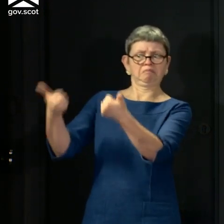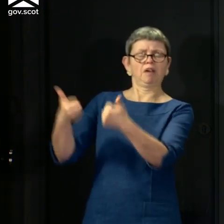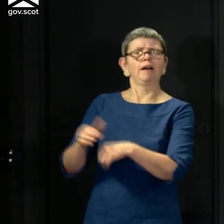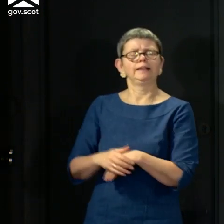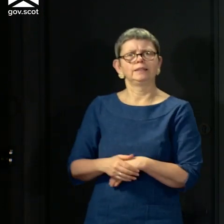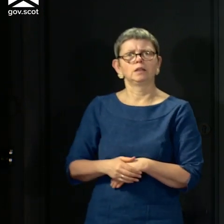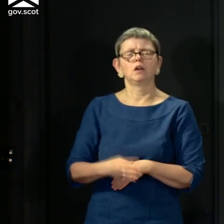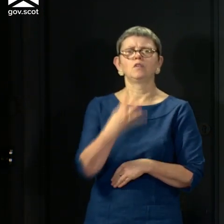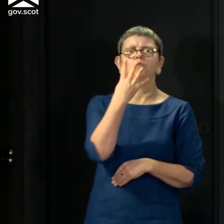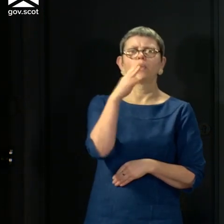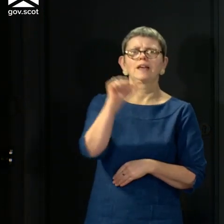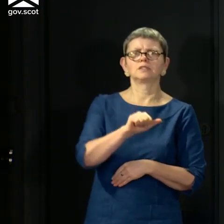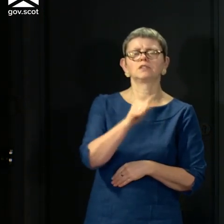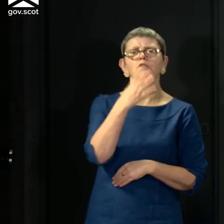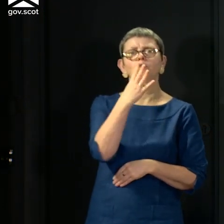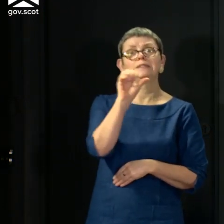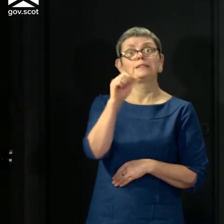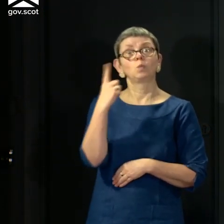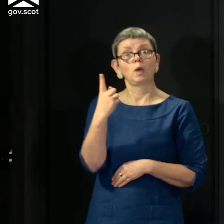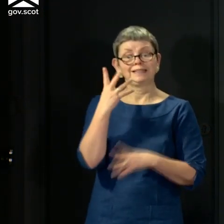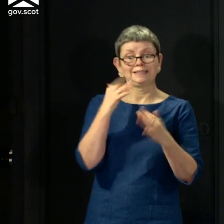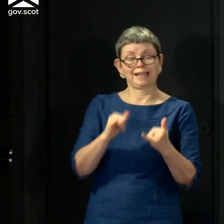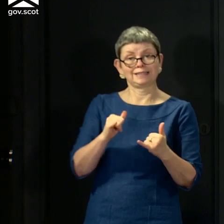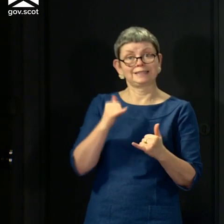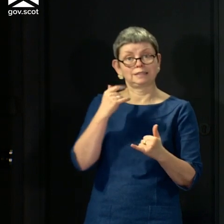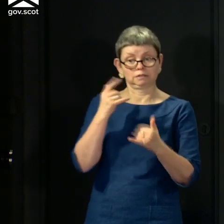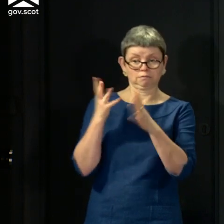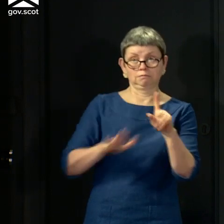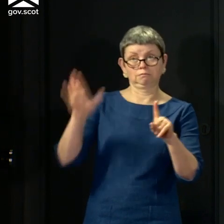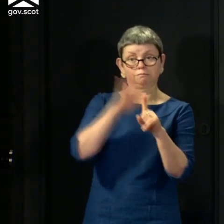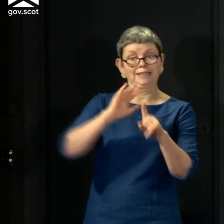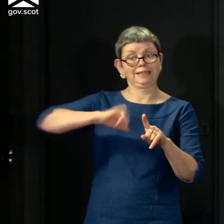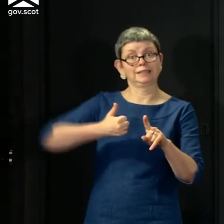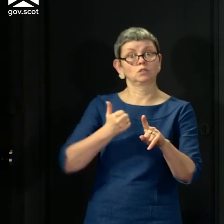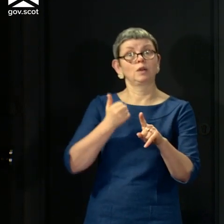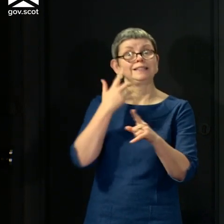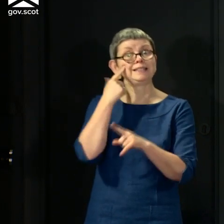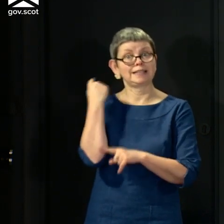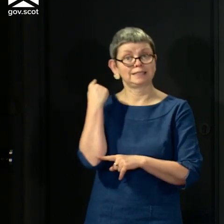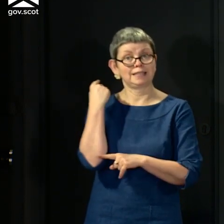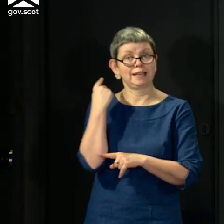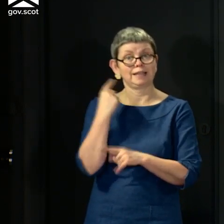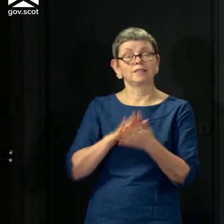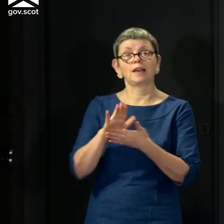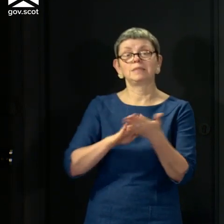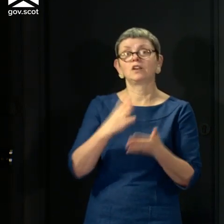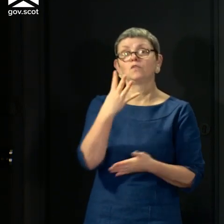,661 tests were carried out across Scotland yesterday, and that equates to 4